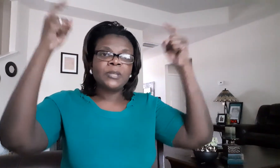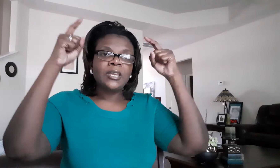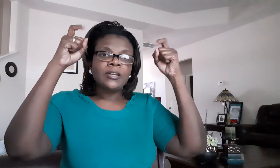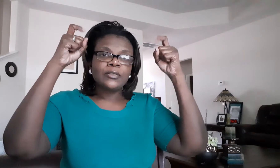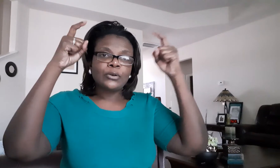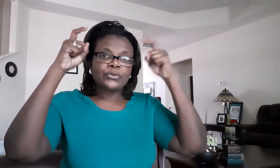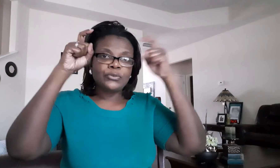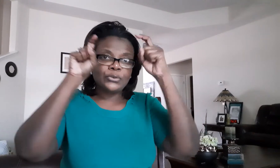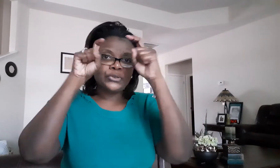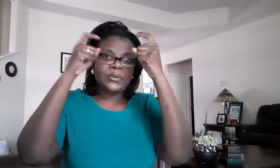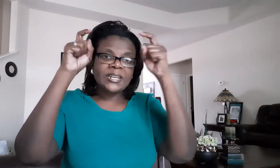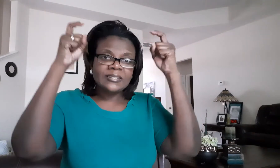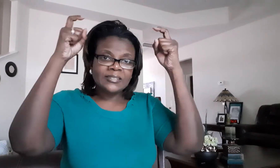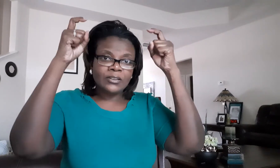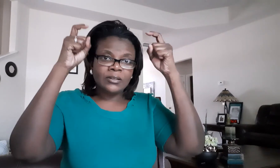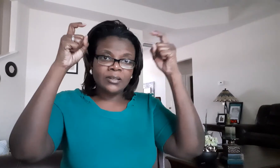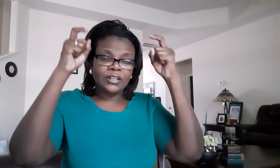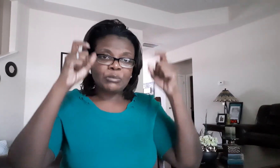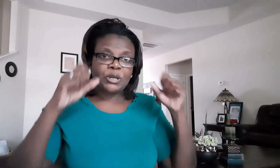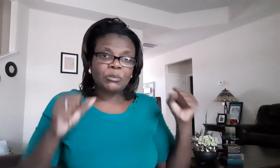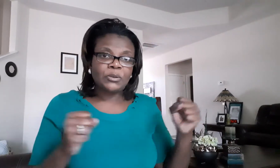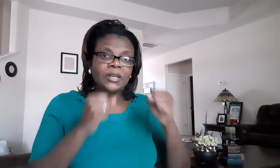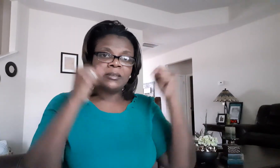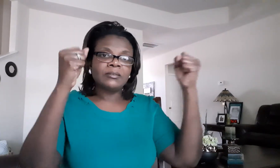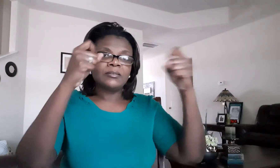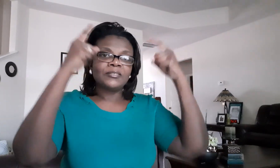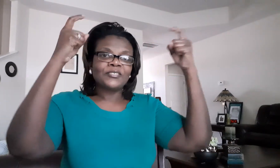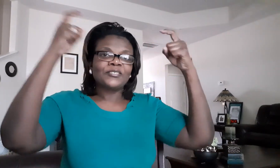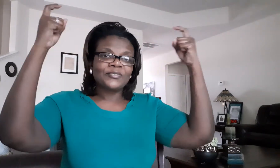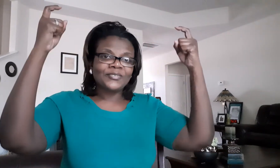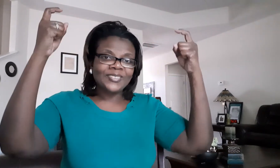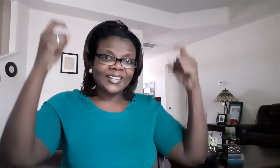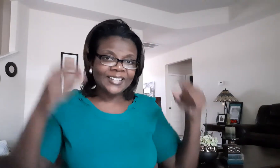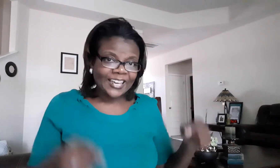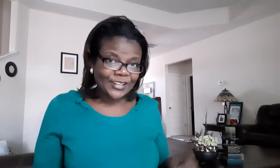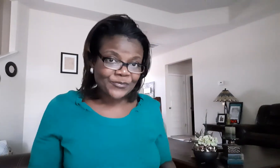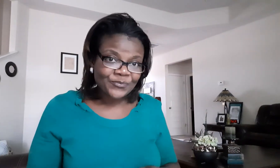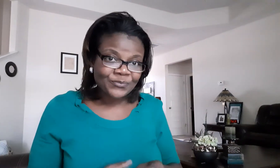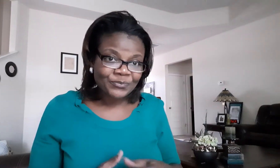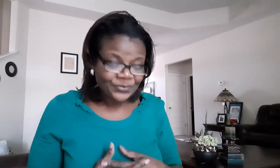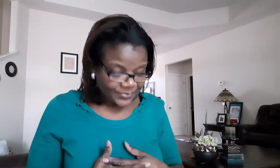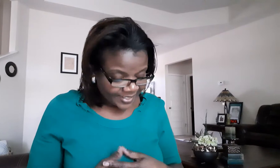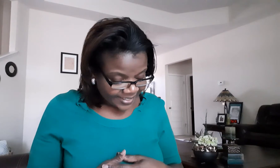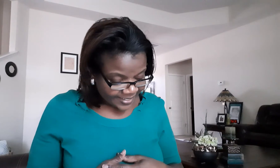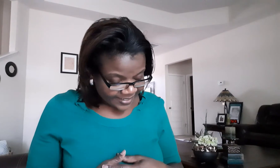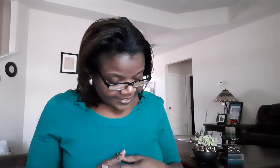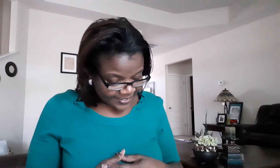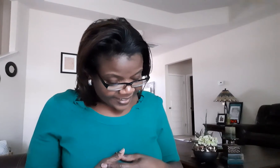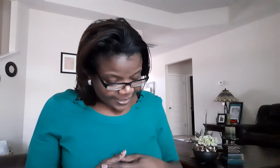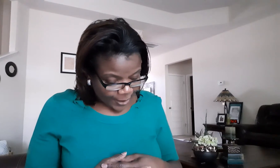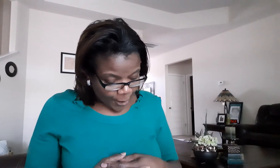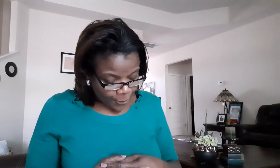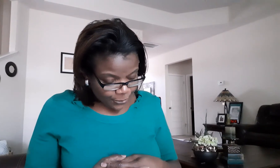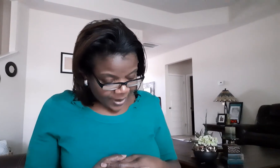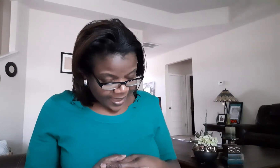those those two edges are going to come up okay like that all right